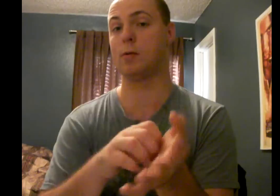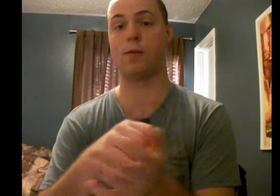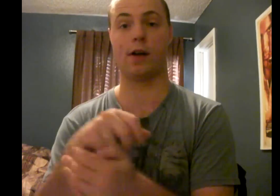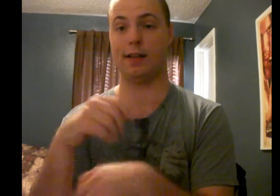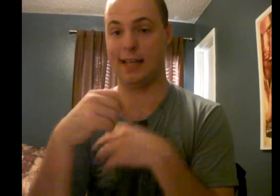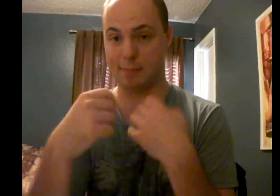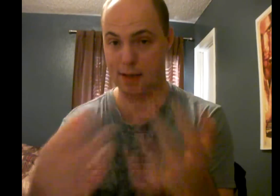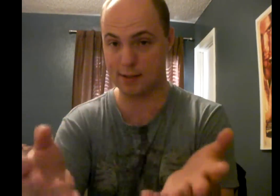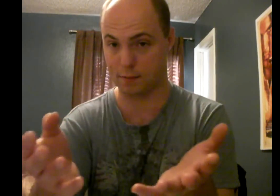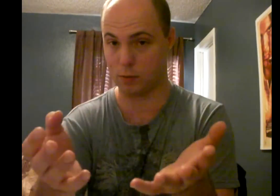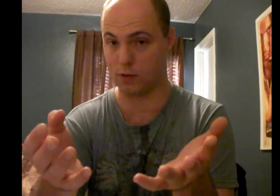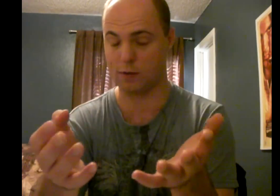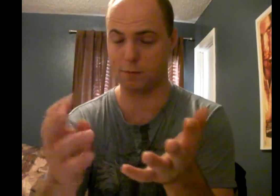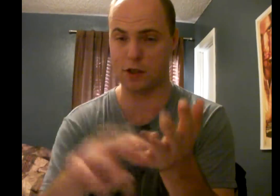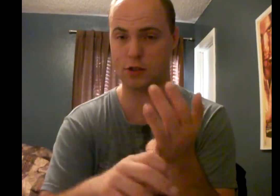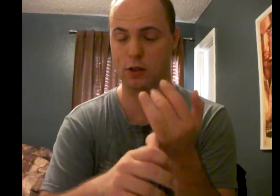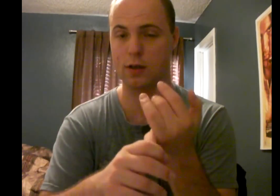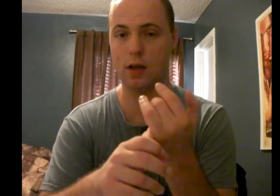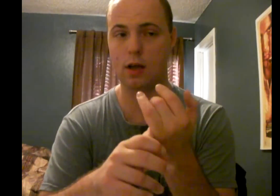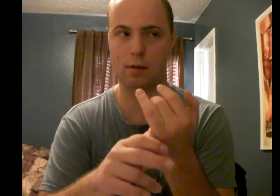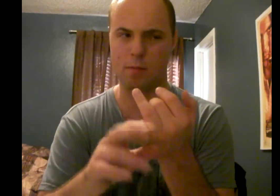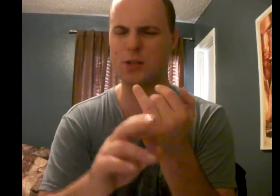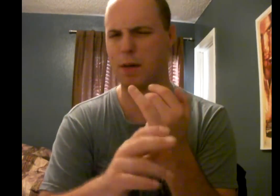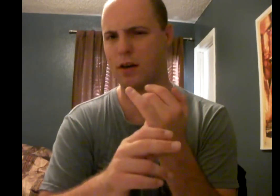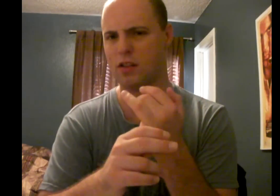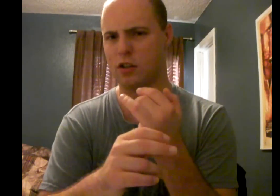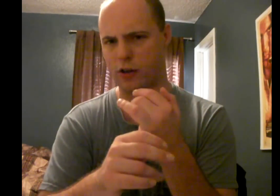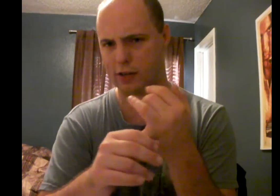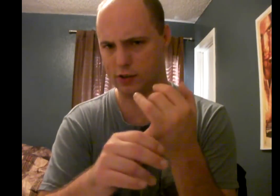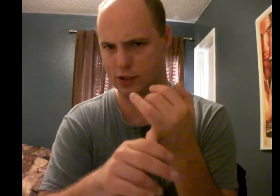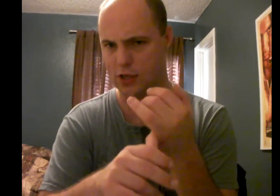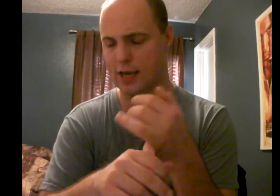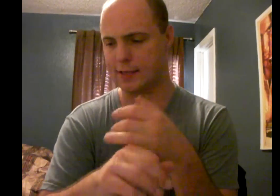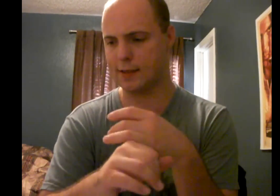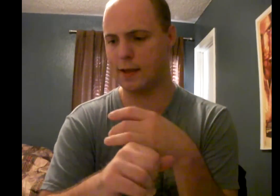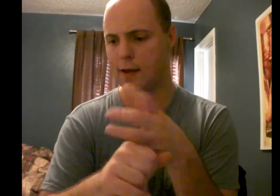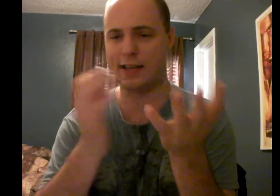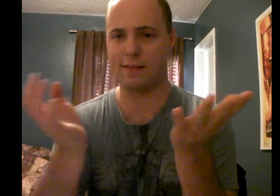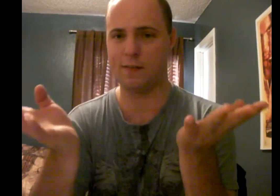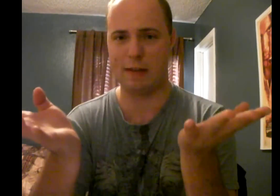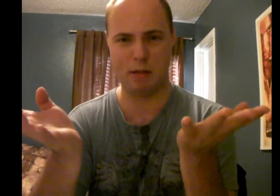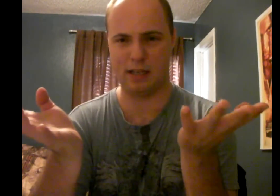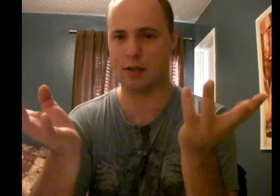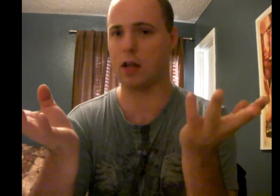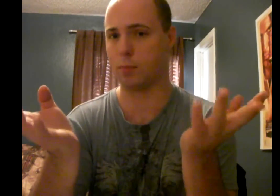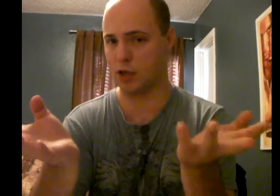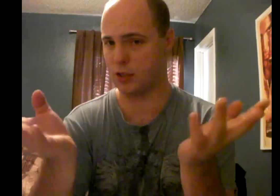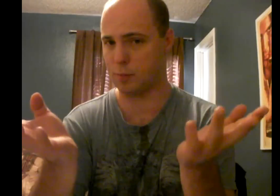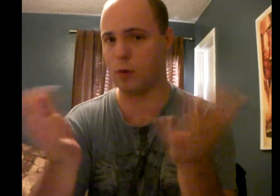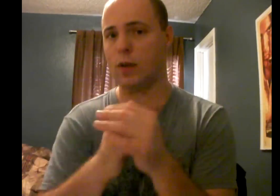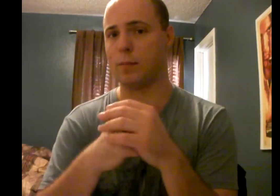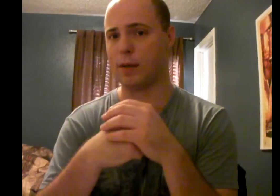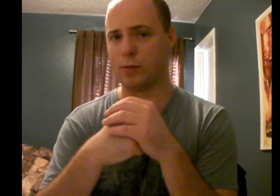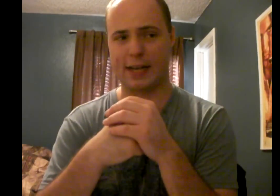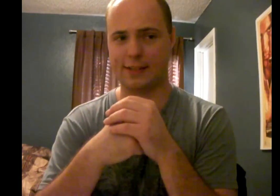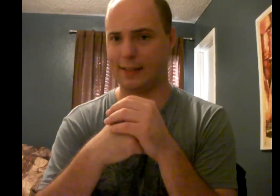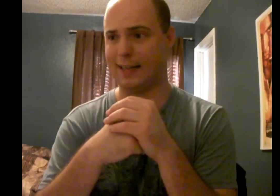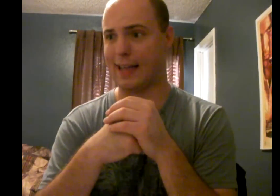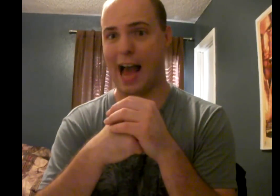like it was a fairly expensive movie. The fish look much better than the trailer suggests. It looks like a $50 million budgeted movie. But it was actually, like,